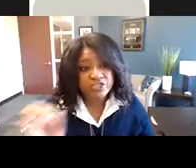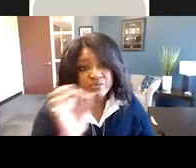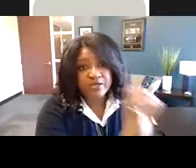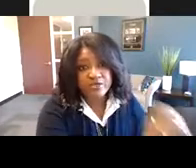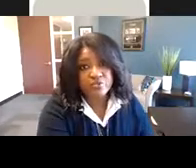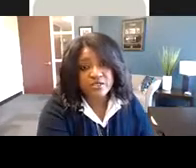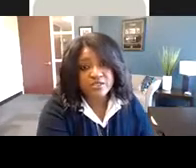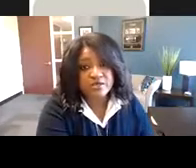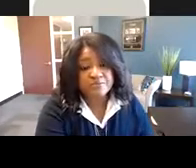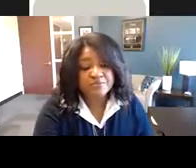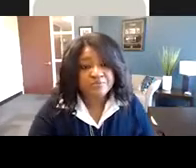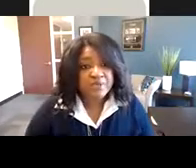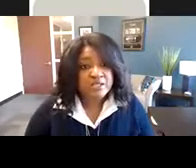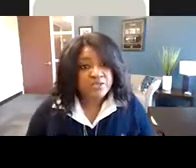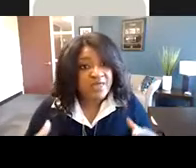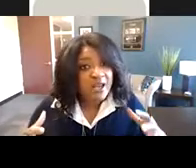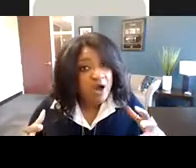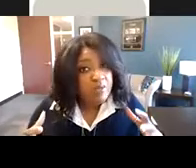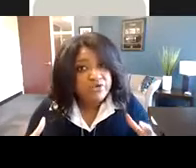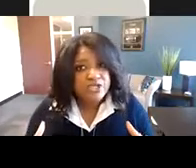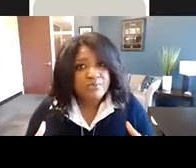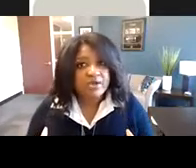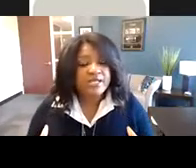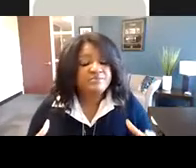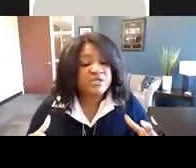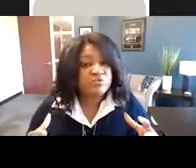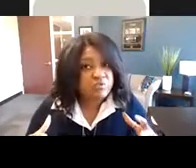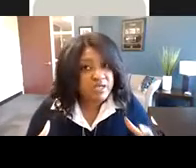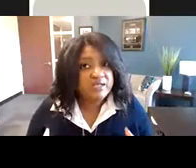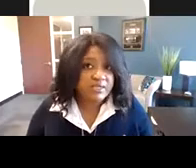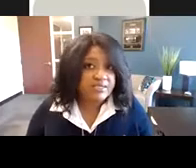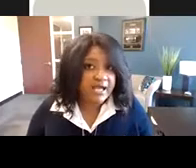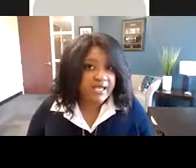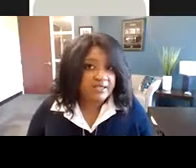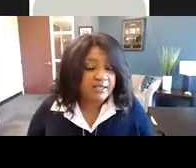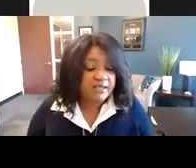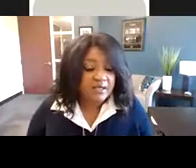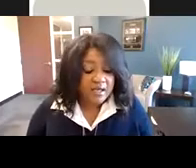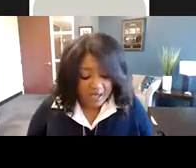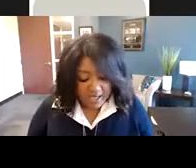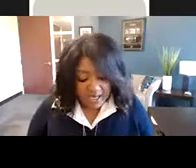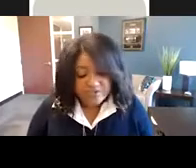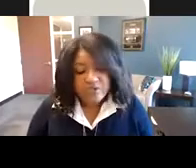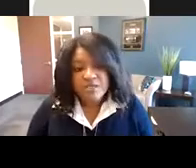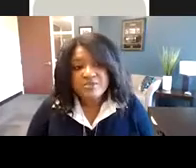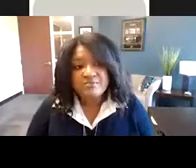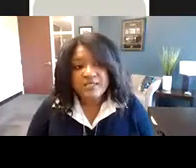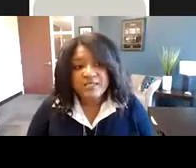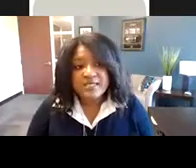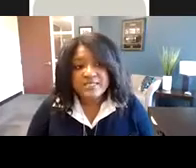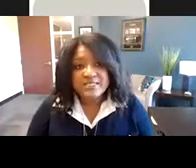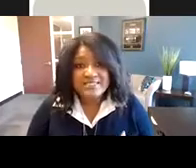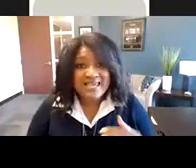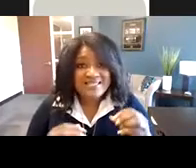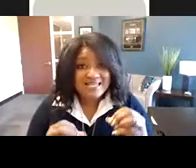homeownership to rental. And so that homeownership market has been really, really tight. And so people's